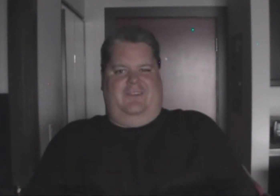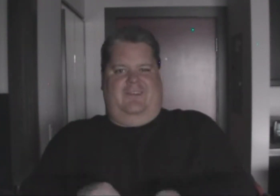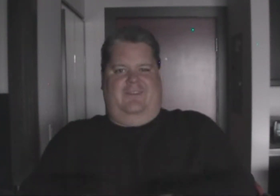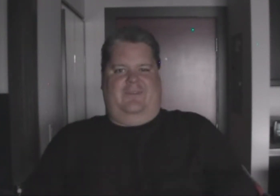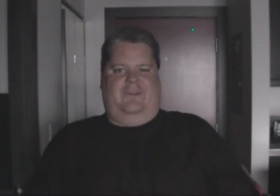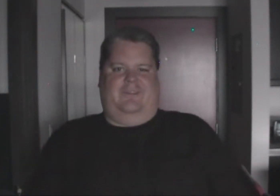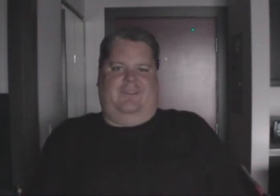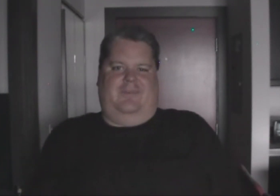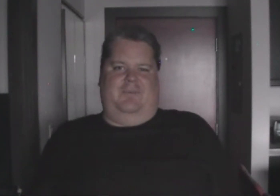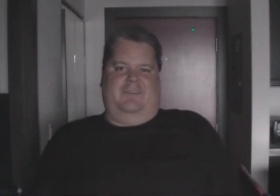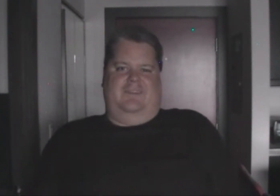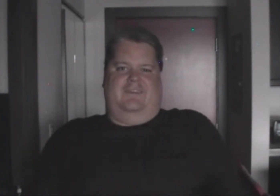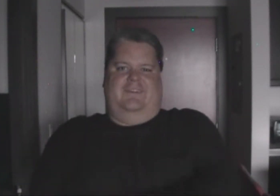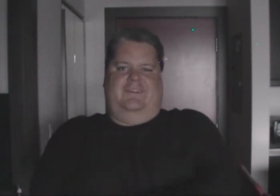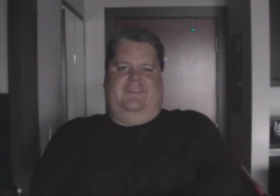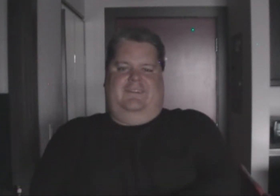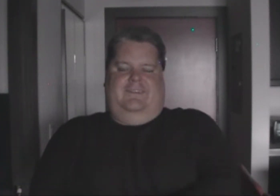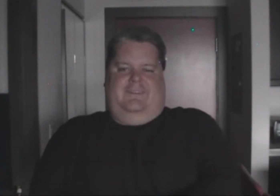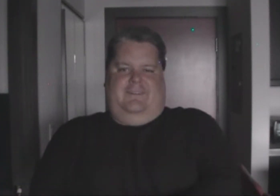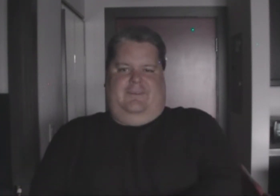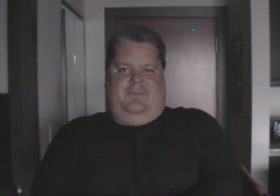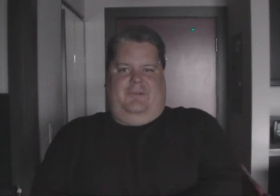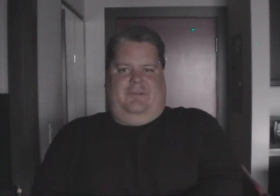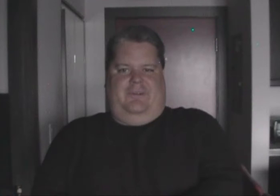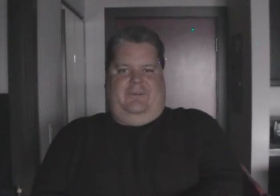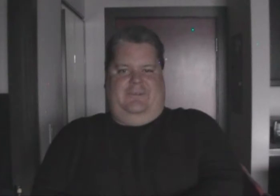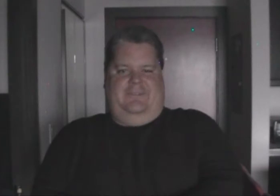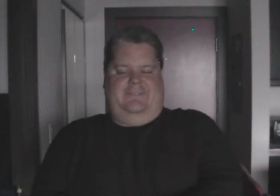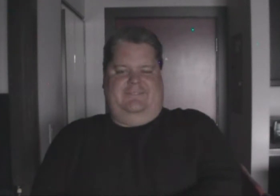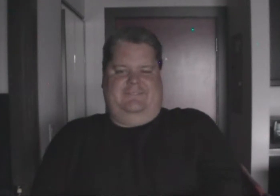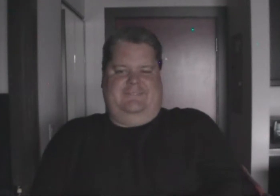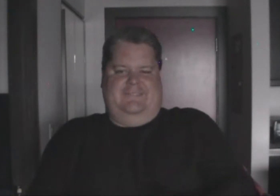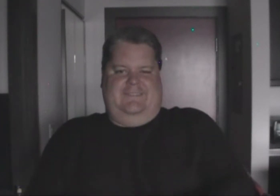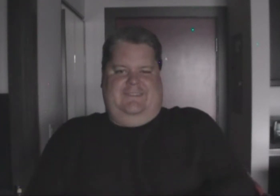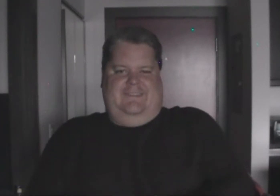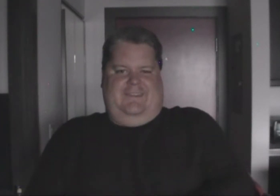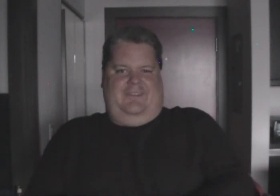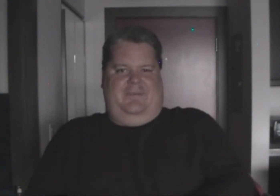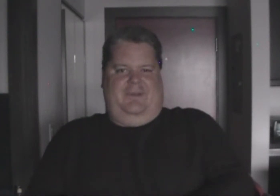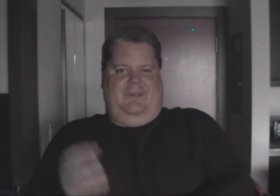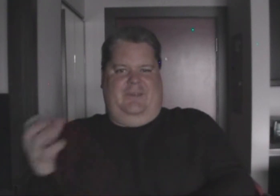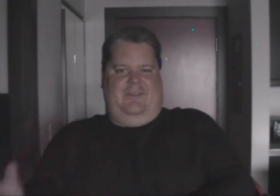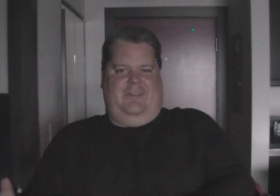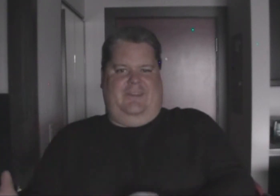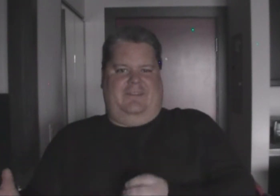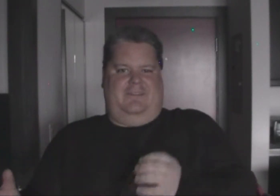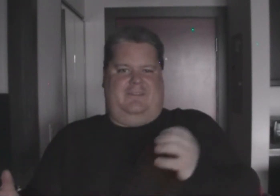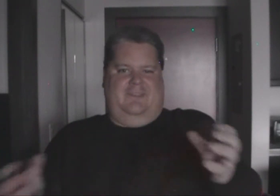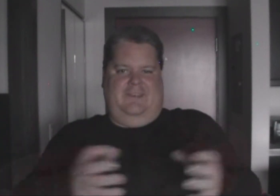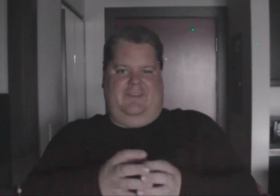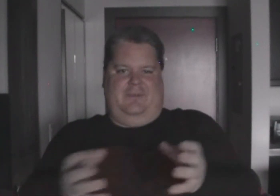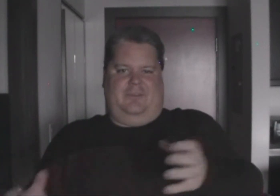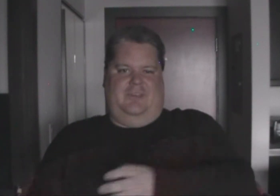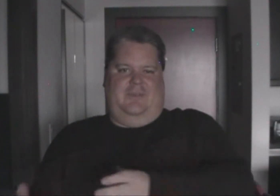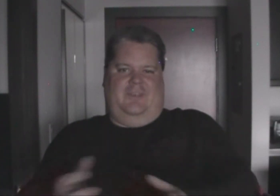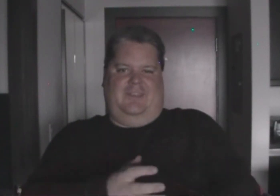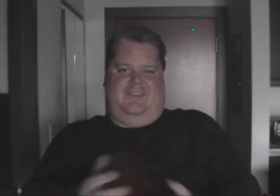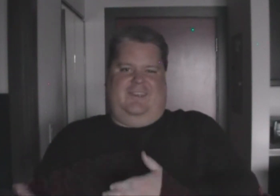you know, that underground theme with, ah, on Super Mario, I somehow hear that together, Skinny Rinky Dinky